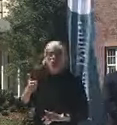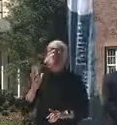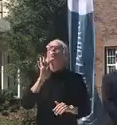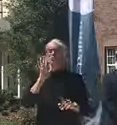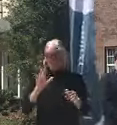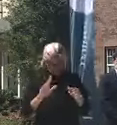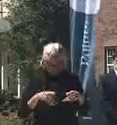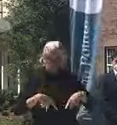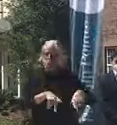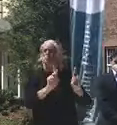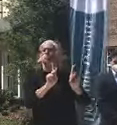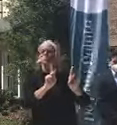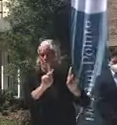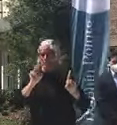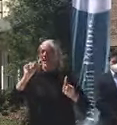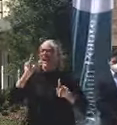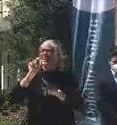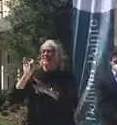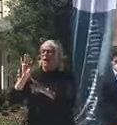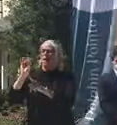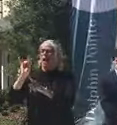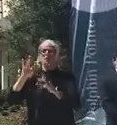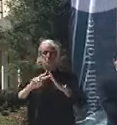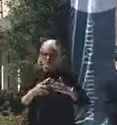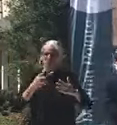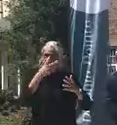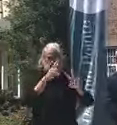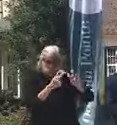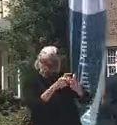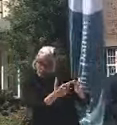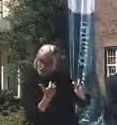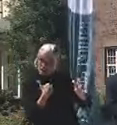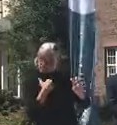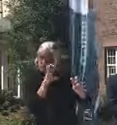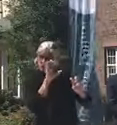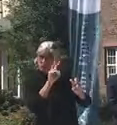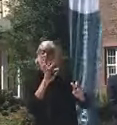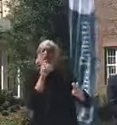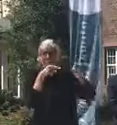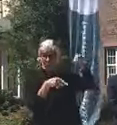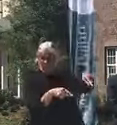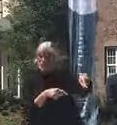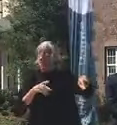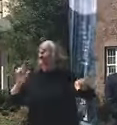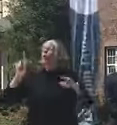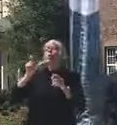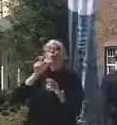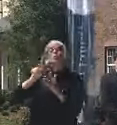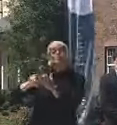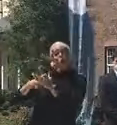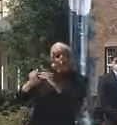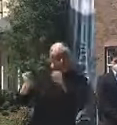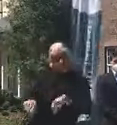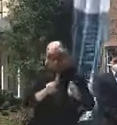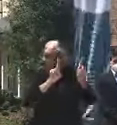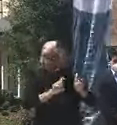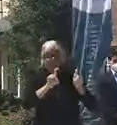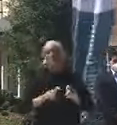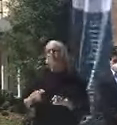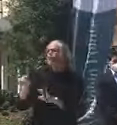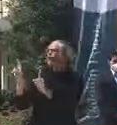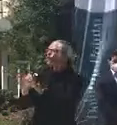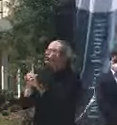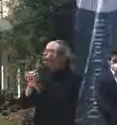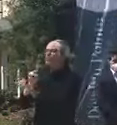antibody testing for health care workers and for first responders. So that will start tomorrow, Saturday. We're able to do